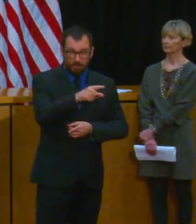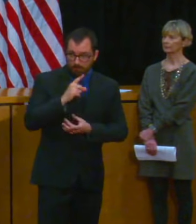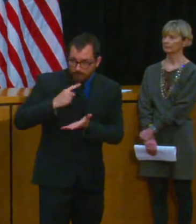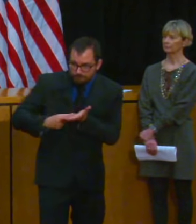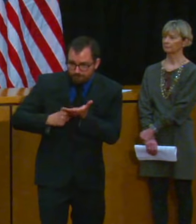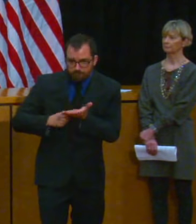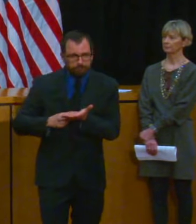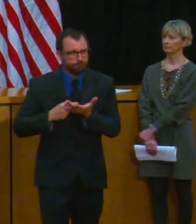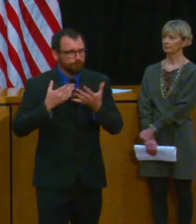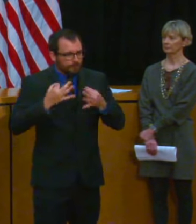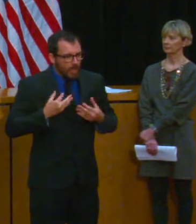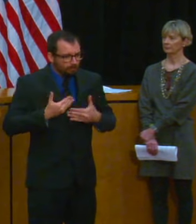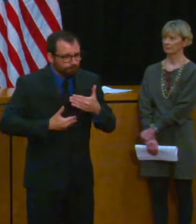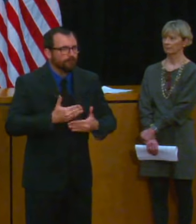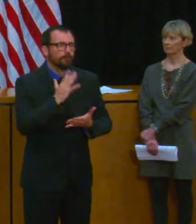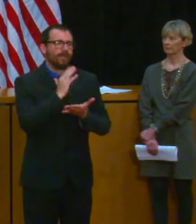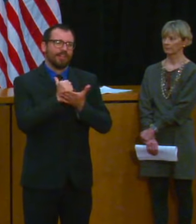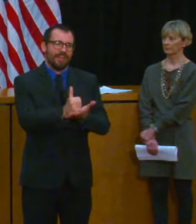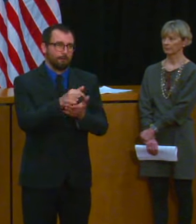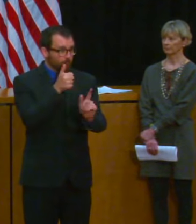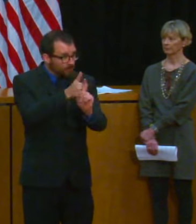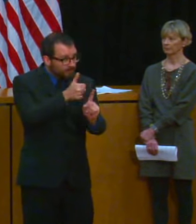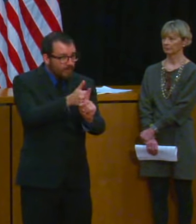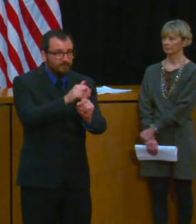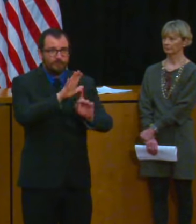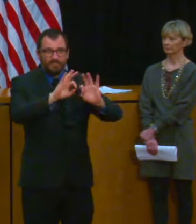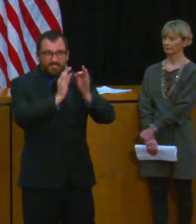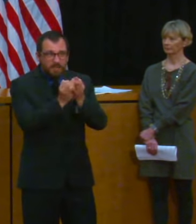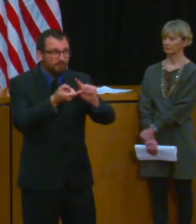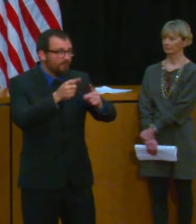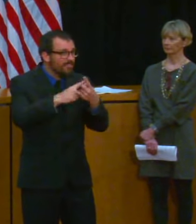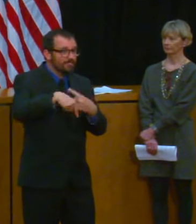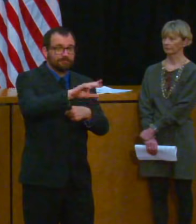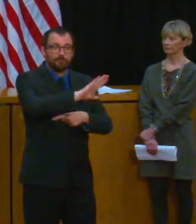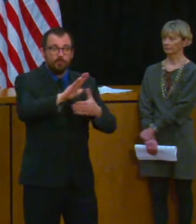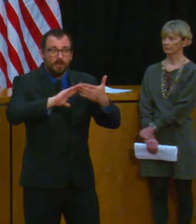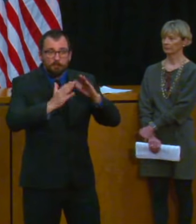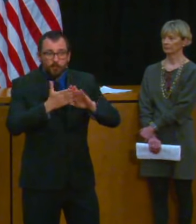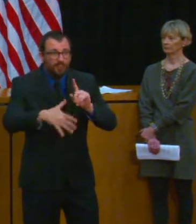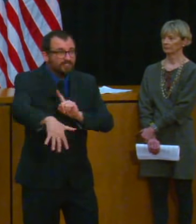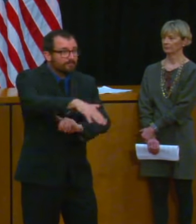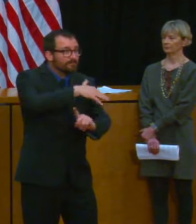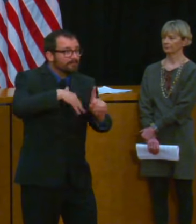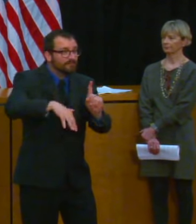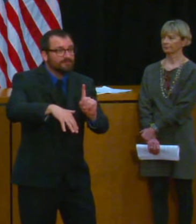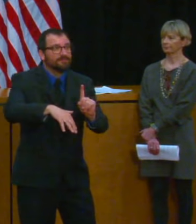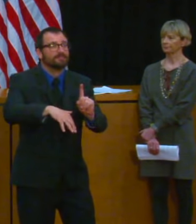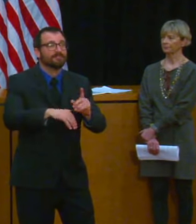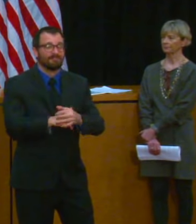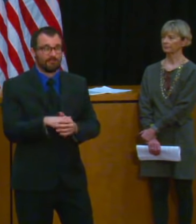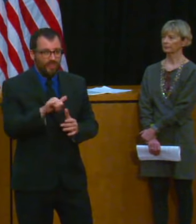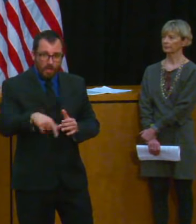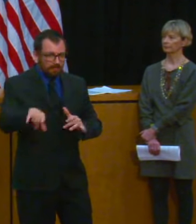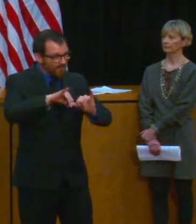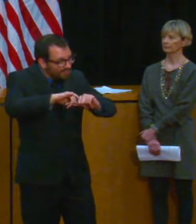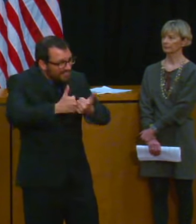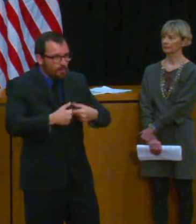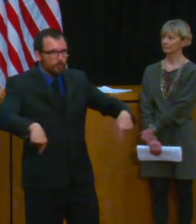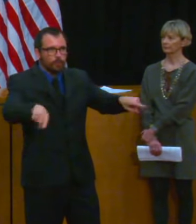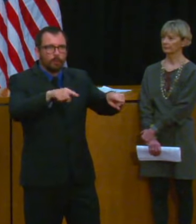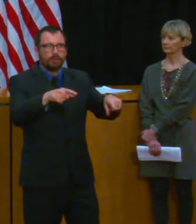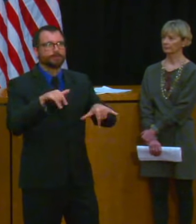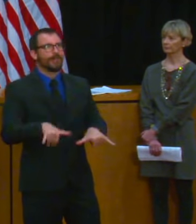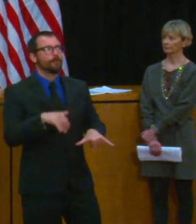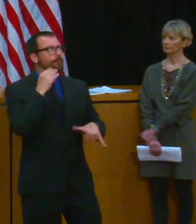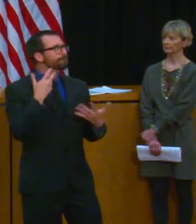part of the fight to both contain and push back against the spread and the virus with respect to reopening